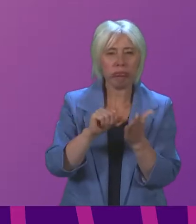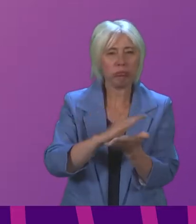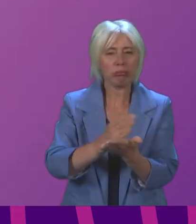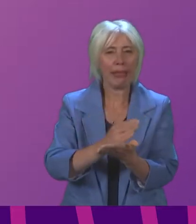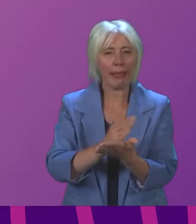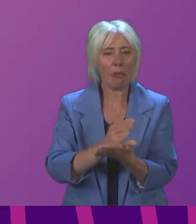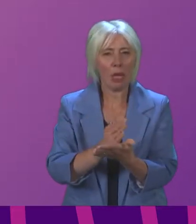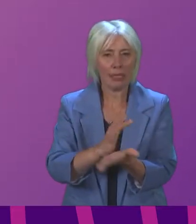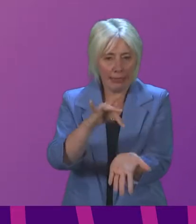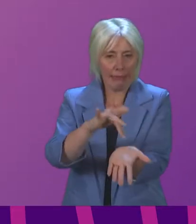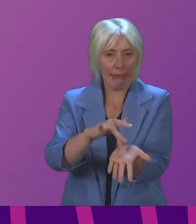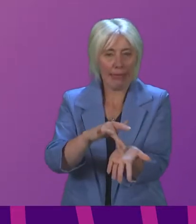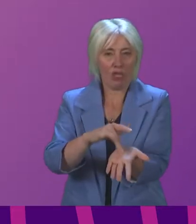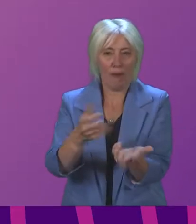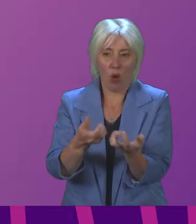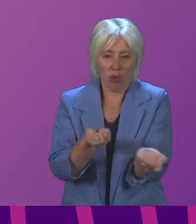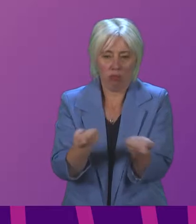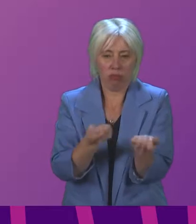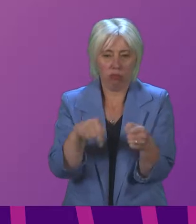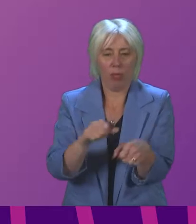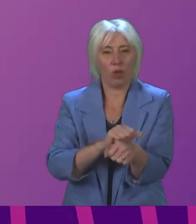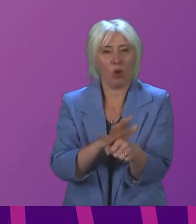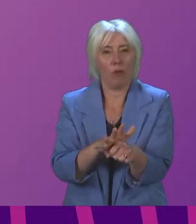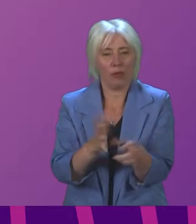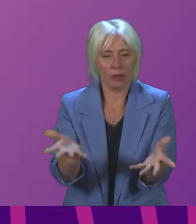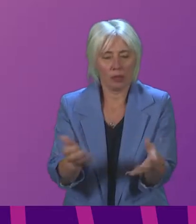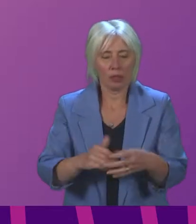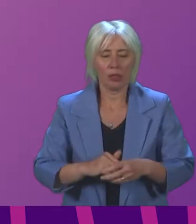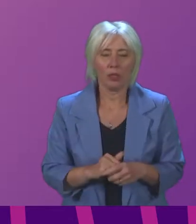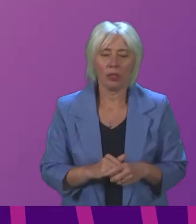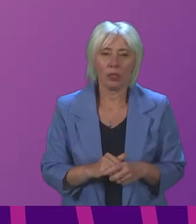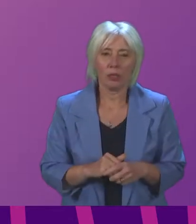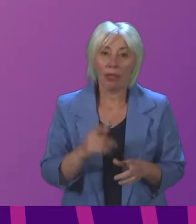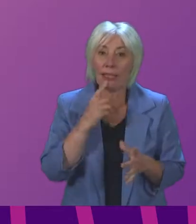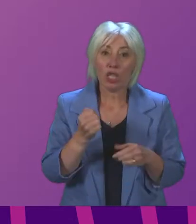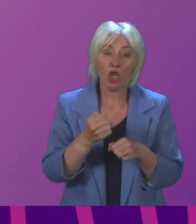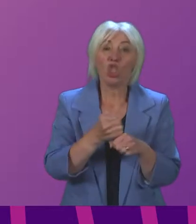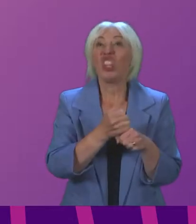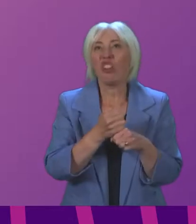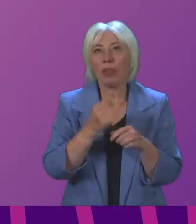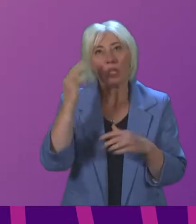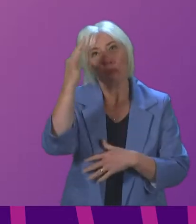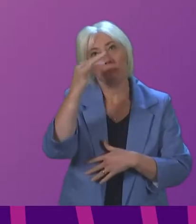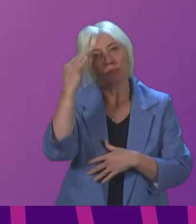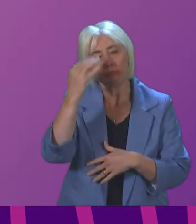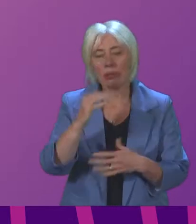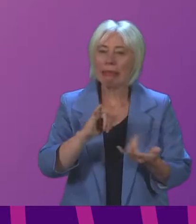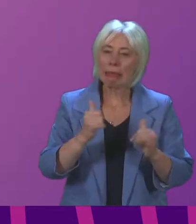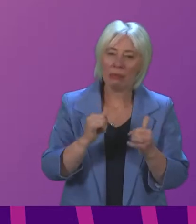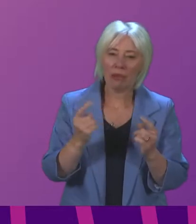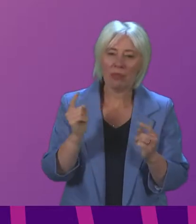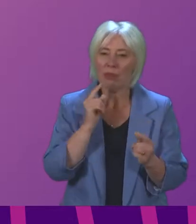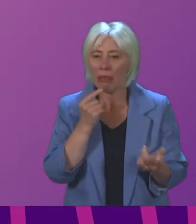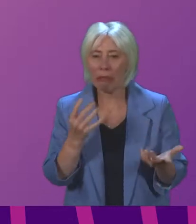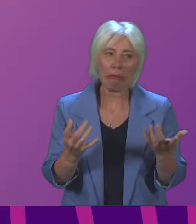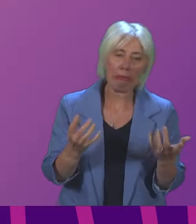are at the heart of handling the COVID-19 pandemic I would say generally a thoughtful place sometimes some members of the Committee just